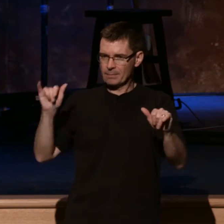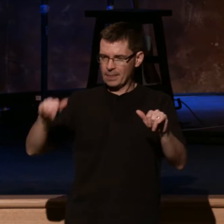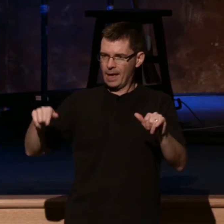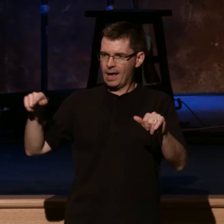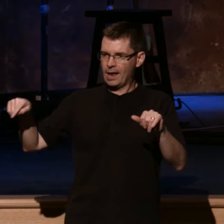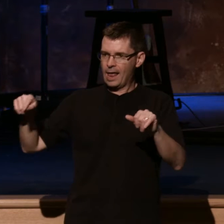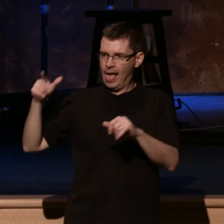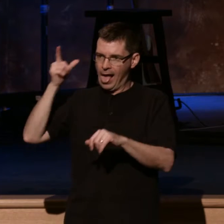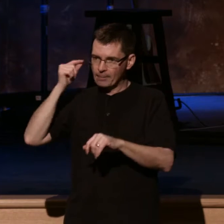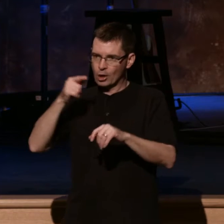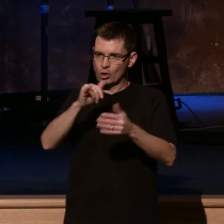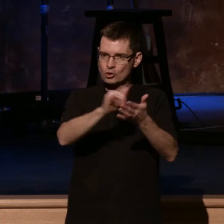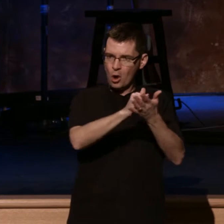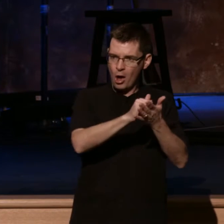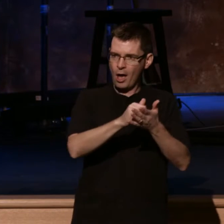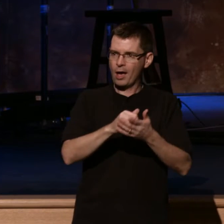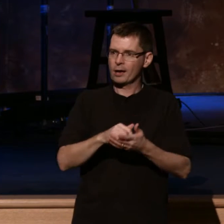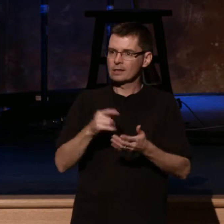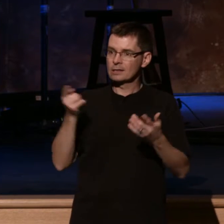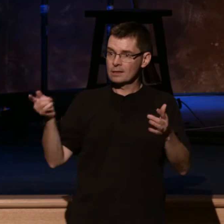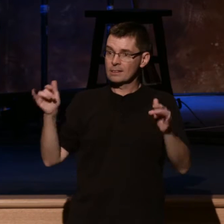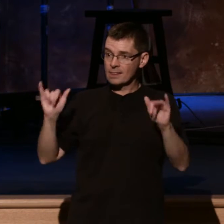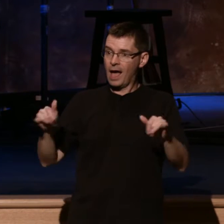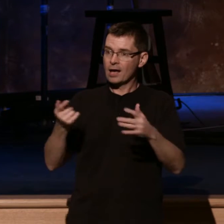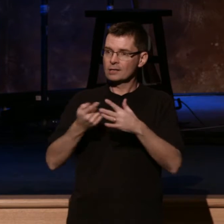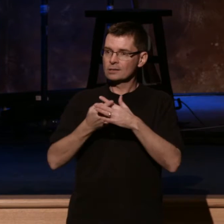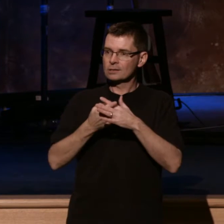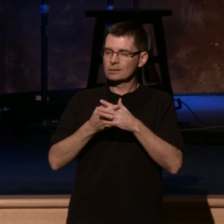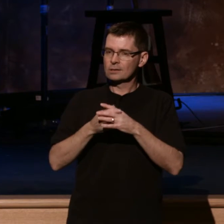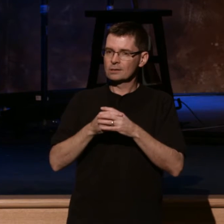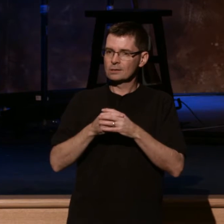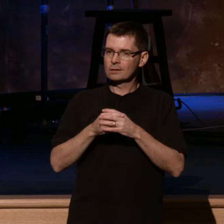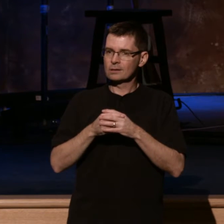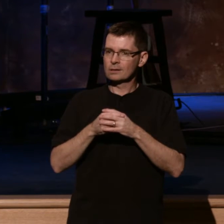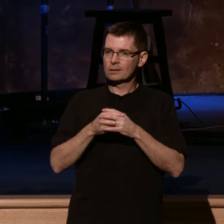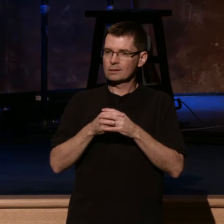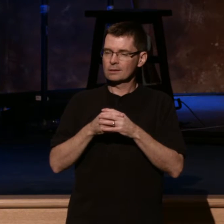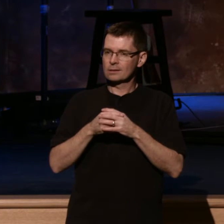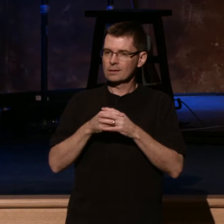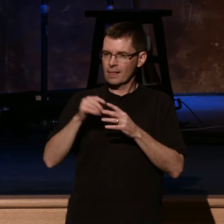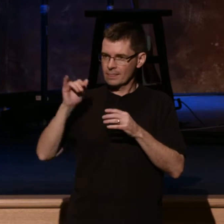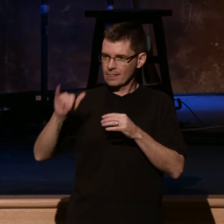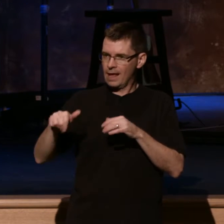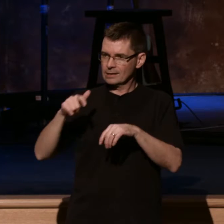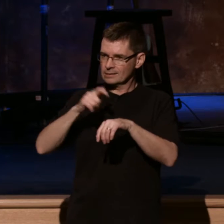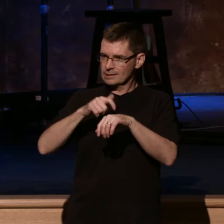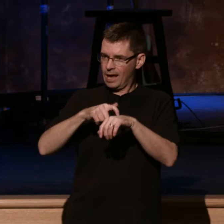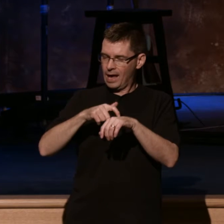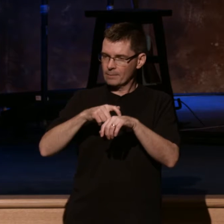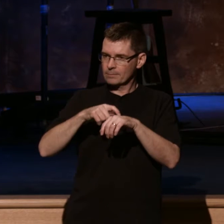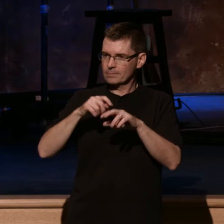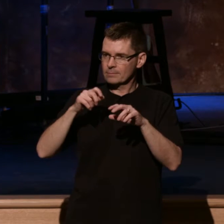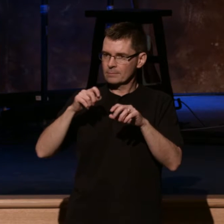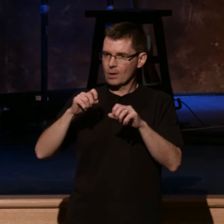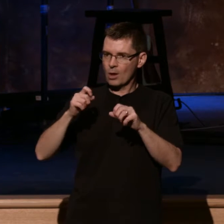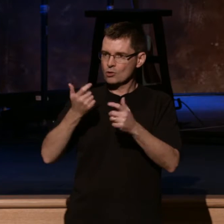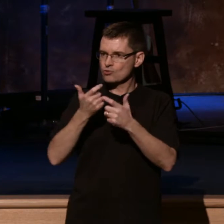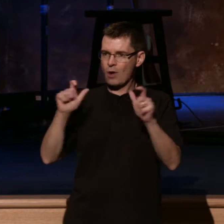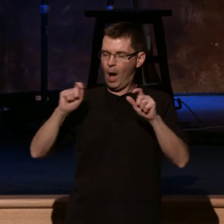of God that ultimately led to the start of the Civil War. It was during that same time that this great awakening began to spill into other